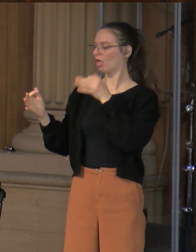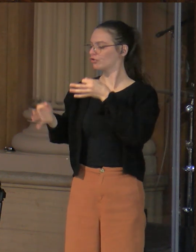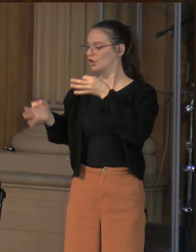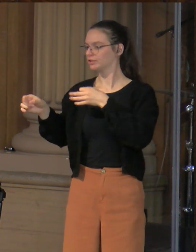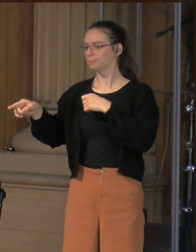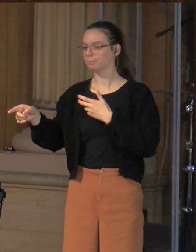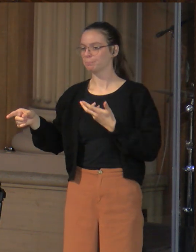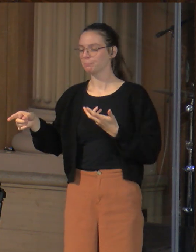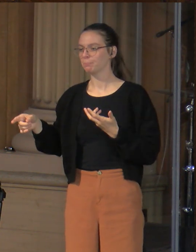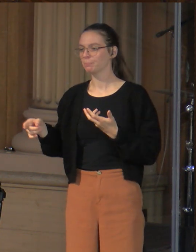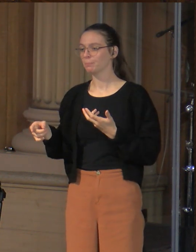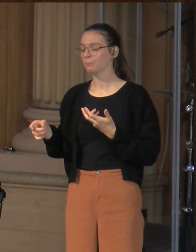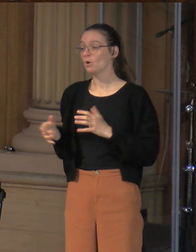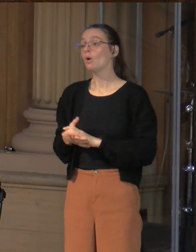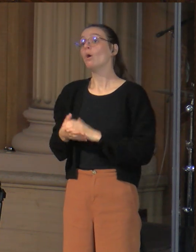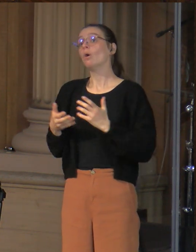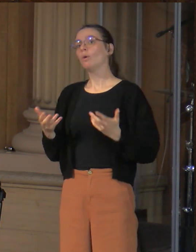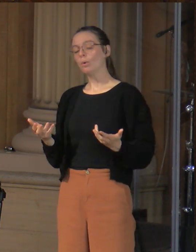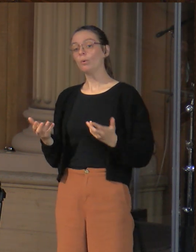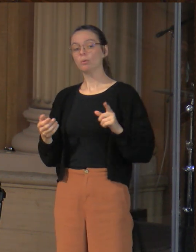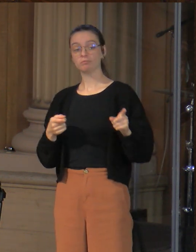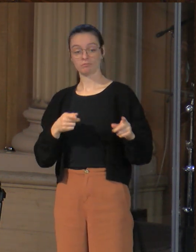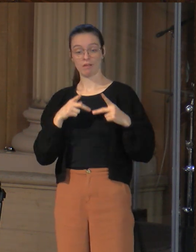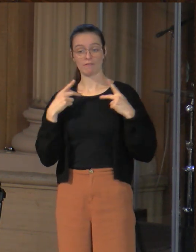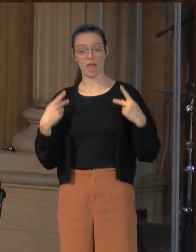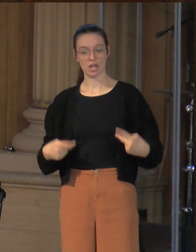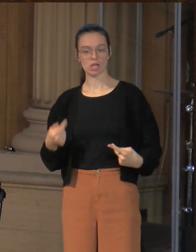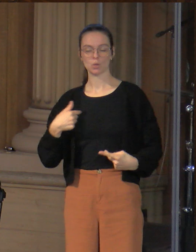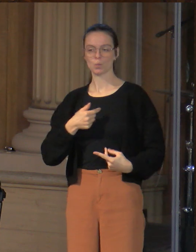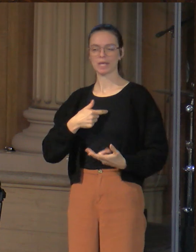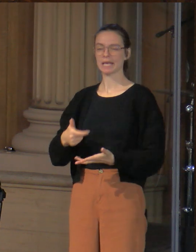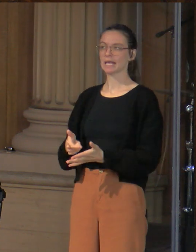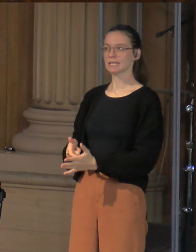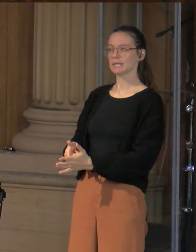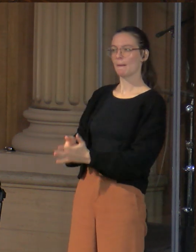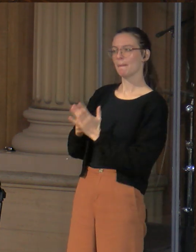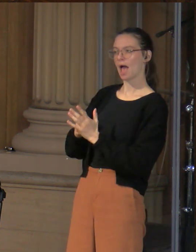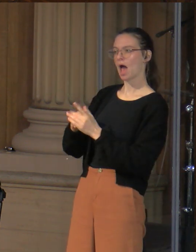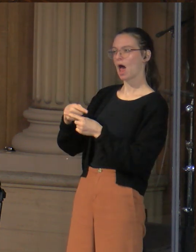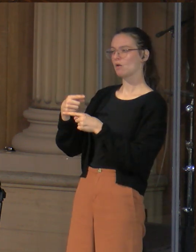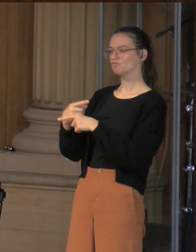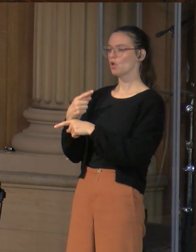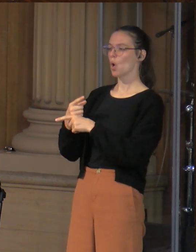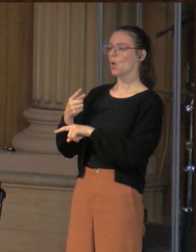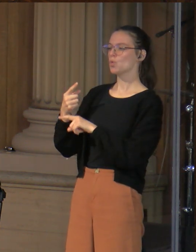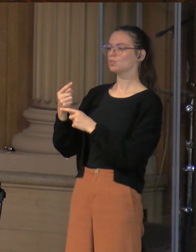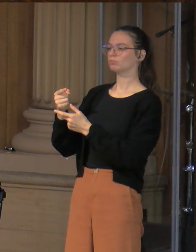Or, like the Pharisees, we might demand just the right show before we'll ever respond to him.